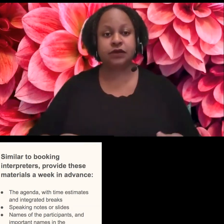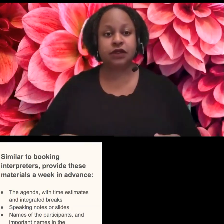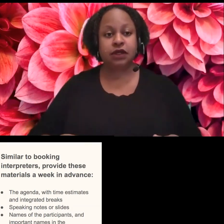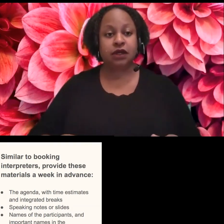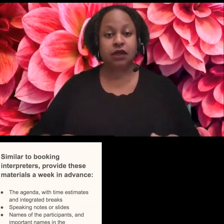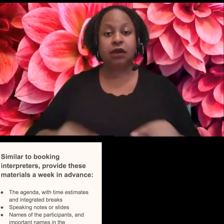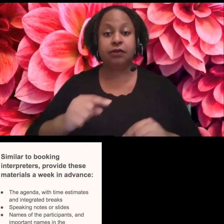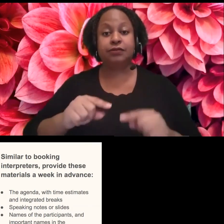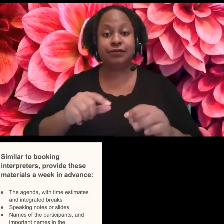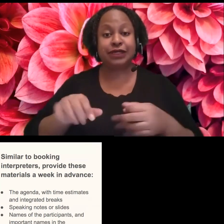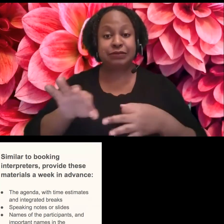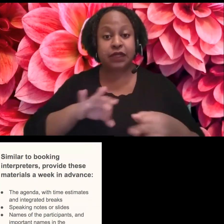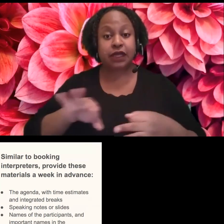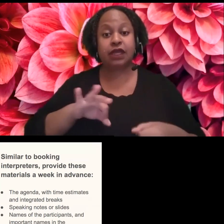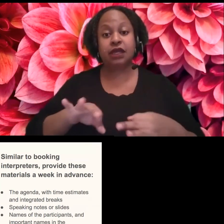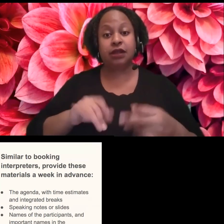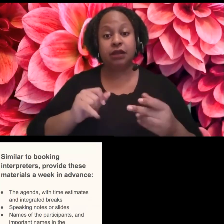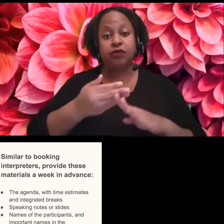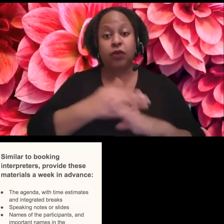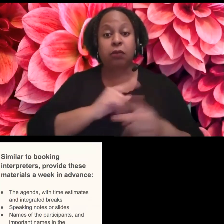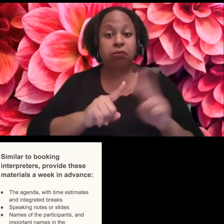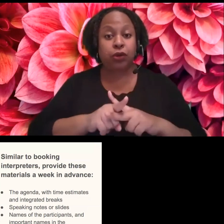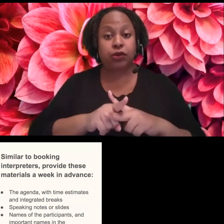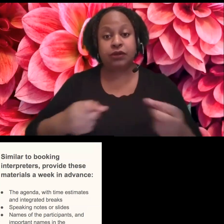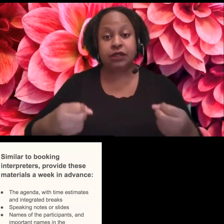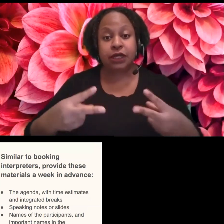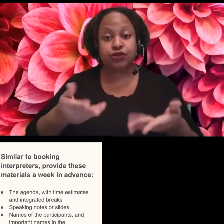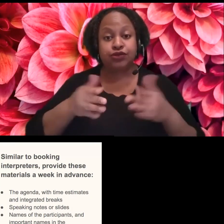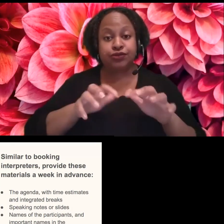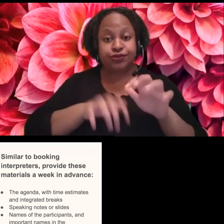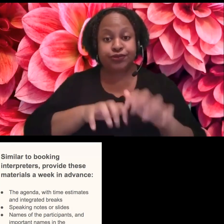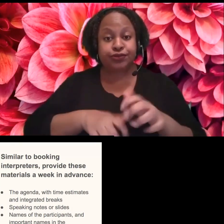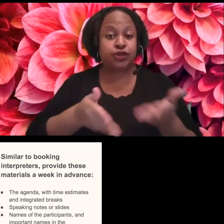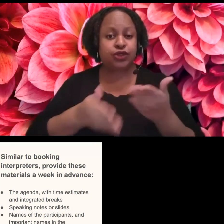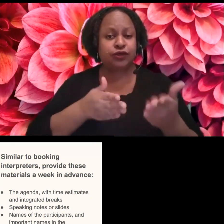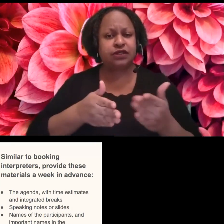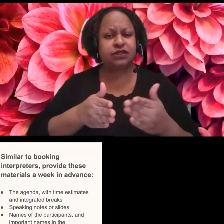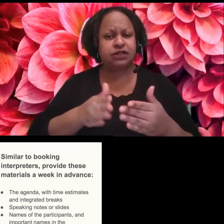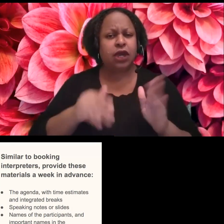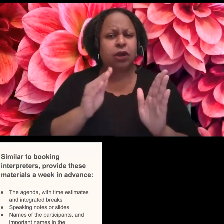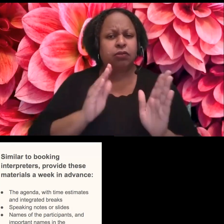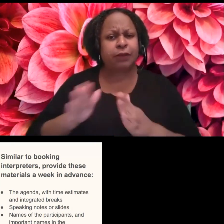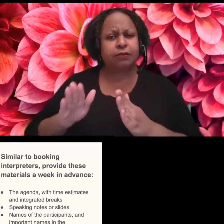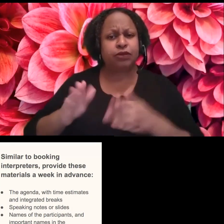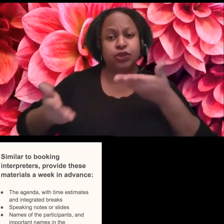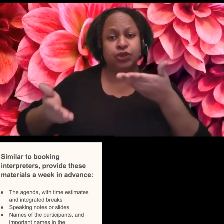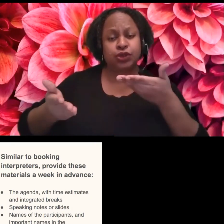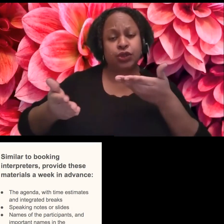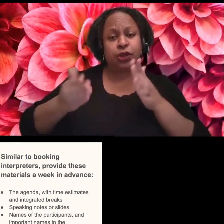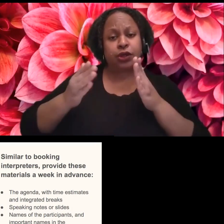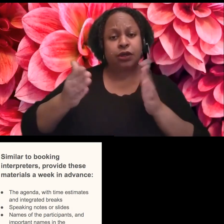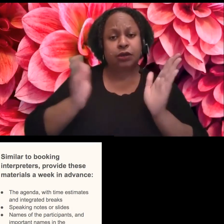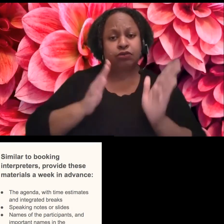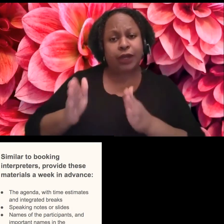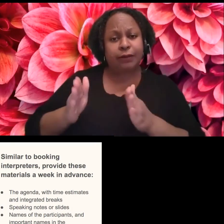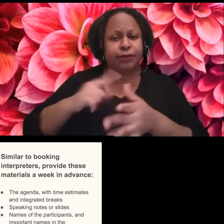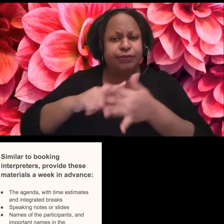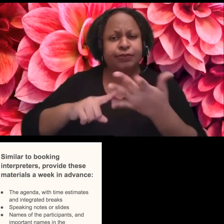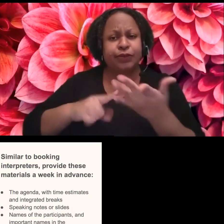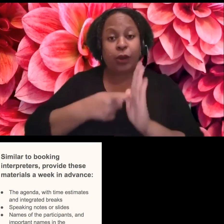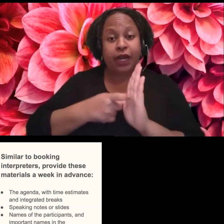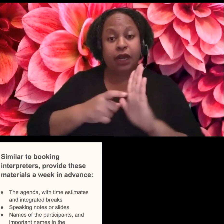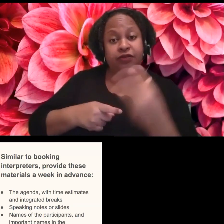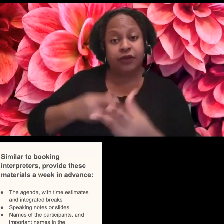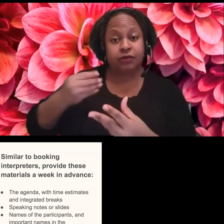prep materials do you need for captioning services? This is geared, for transparency sake, is definitely geared towards CART, um,